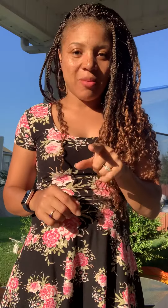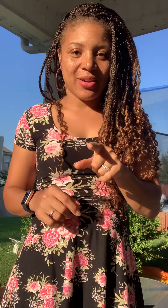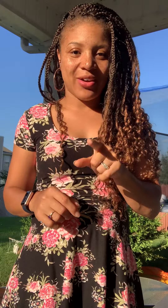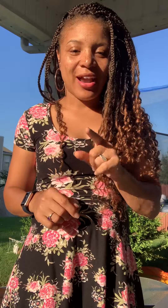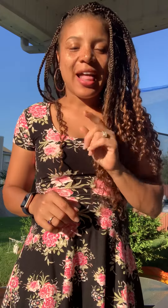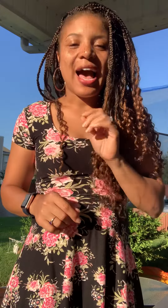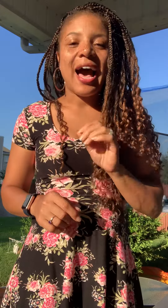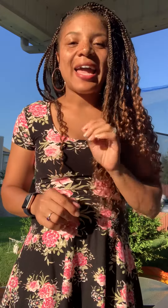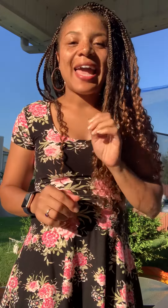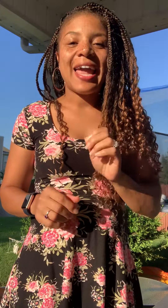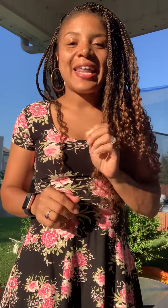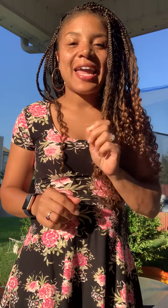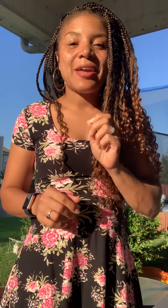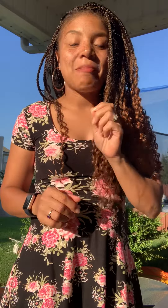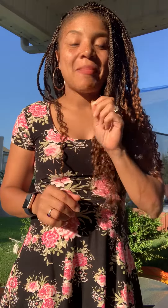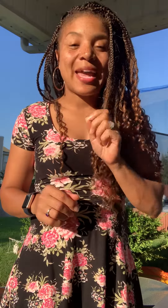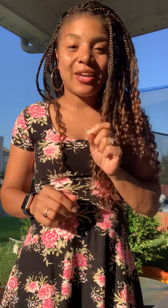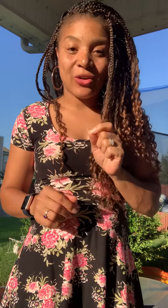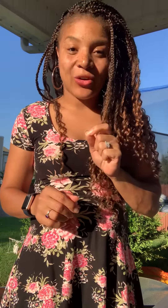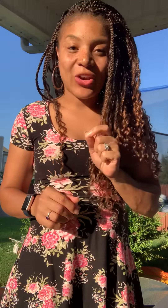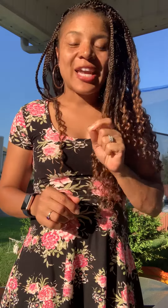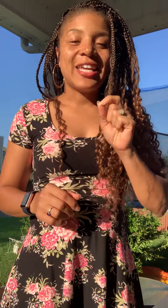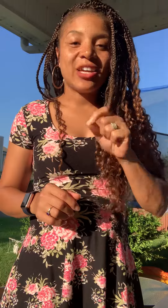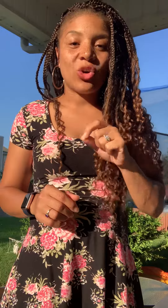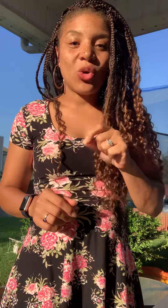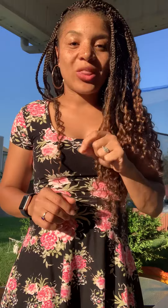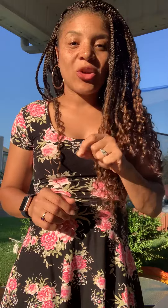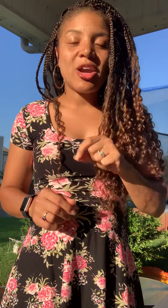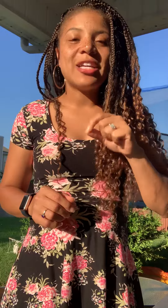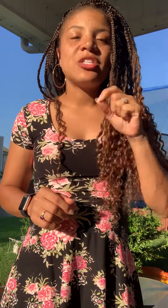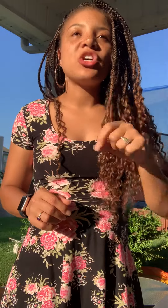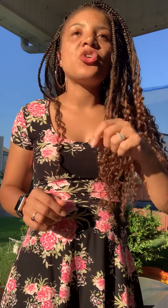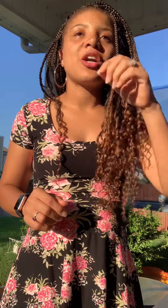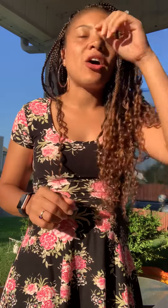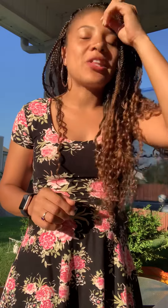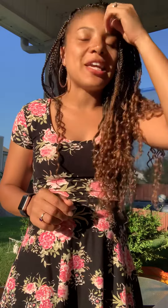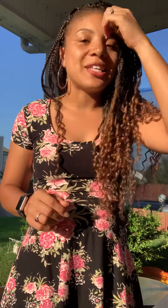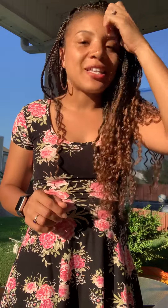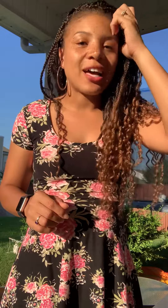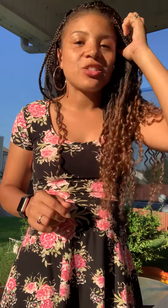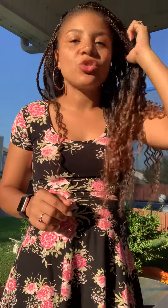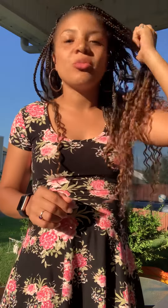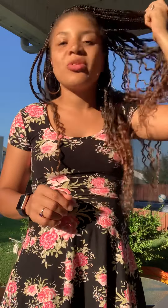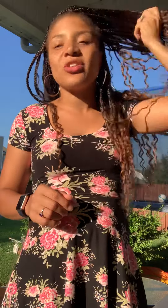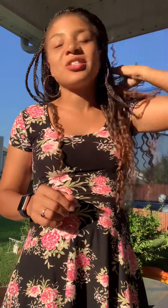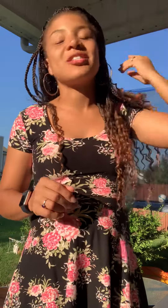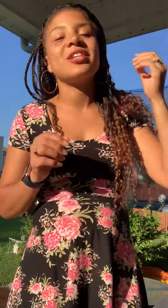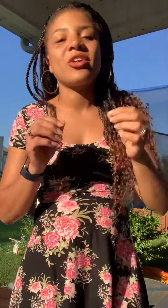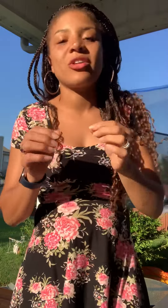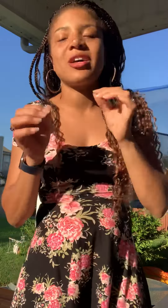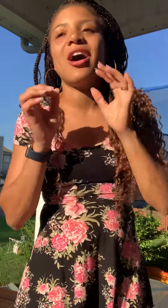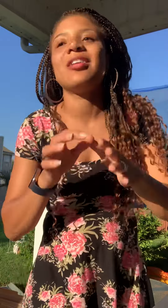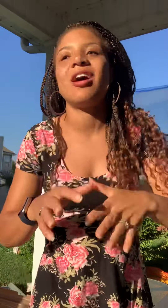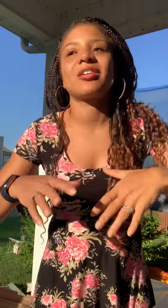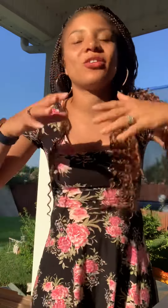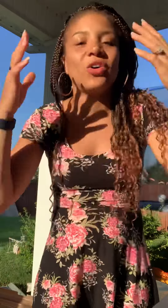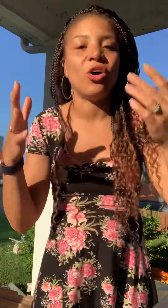webinar I had a banker get on there and tell y'all the inside scoop the secrets unlock the vault